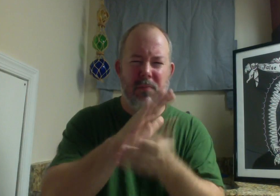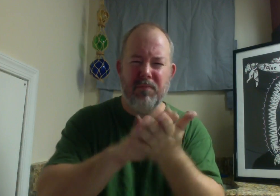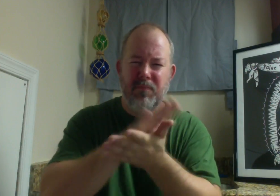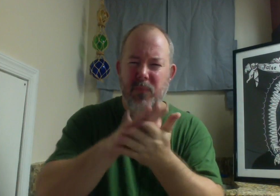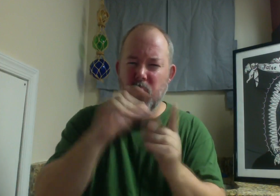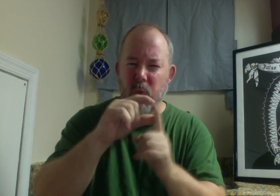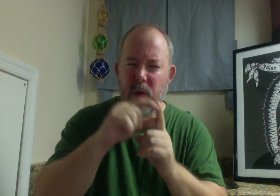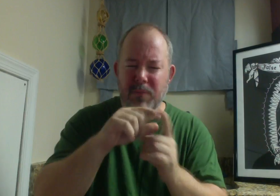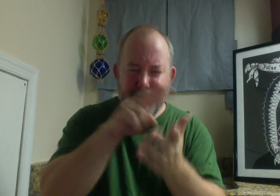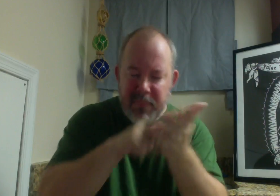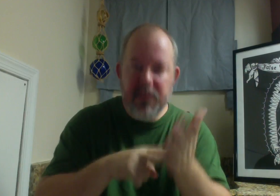I think